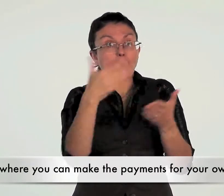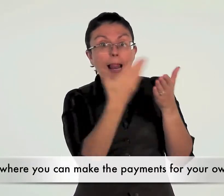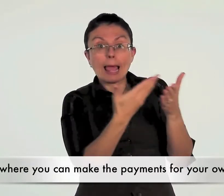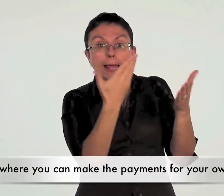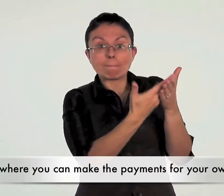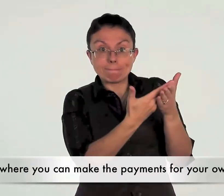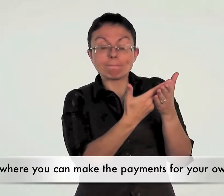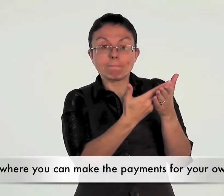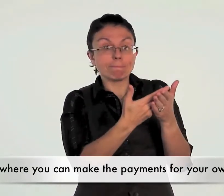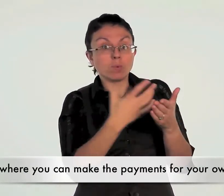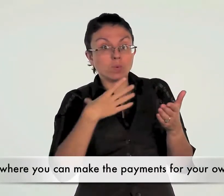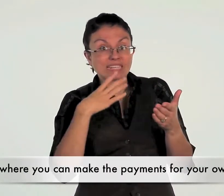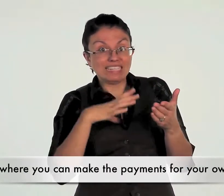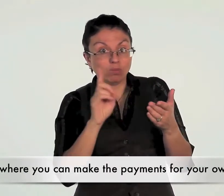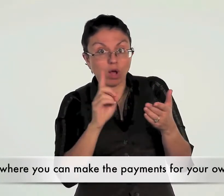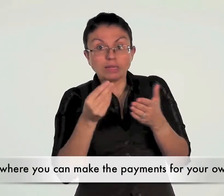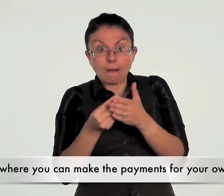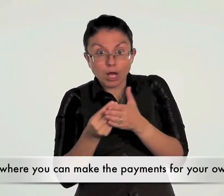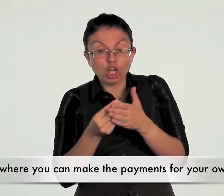is where you can make the payments for your own care.